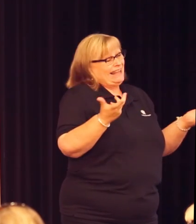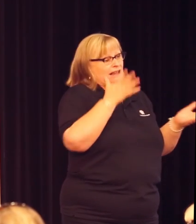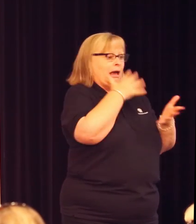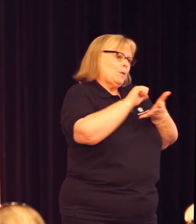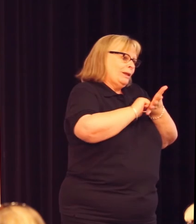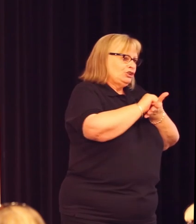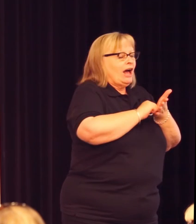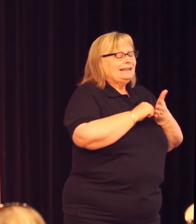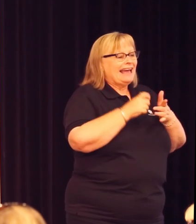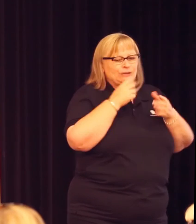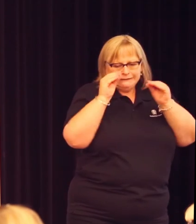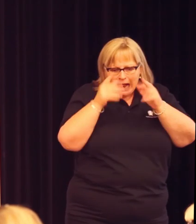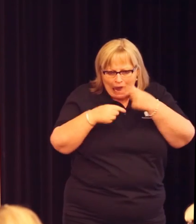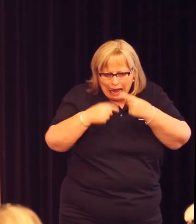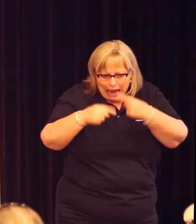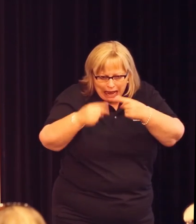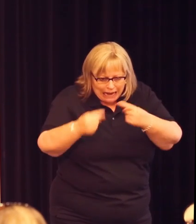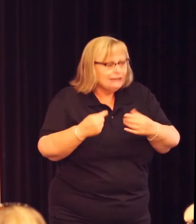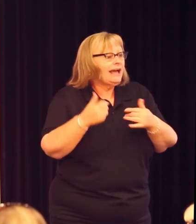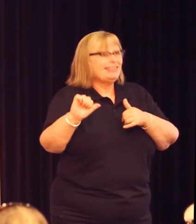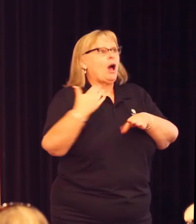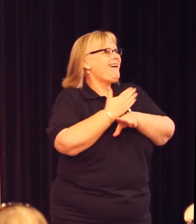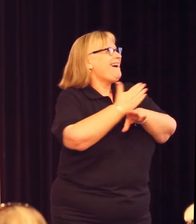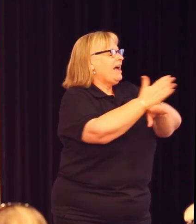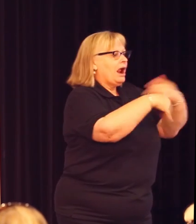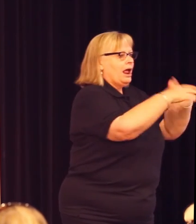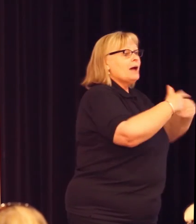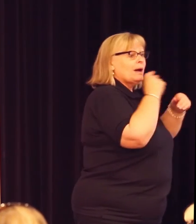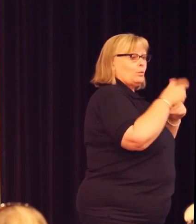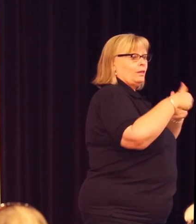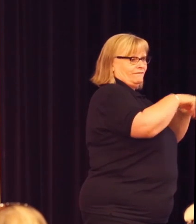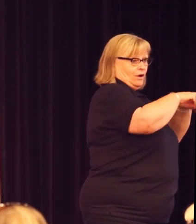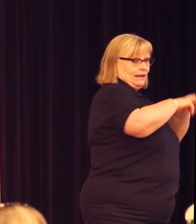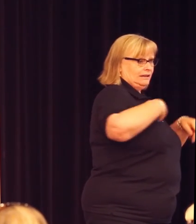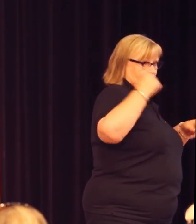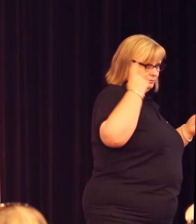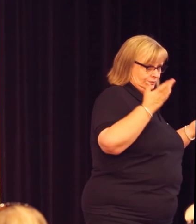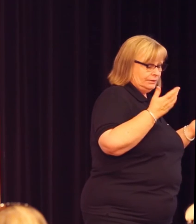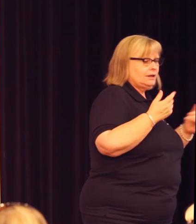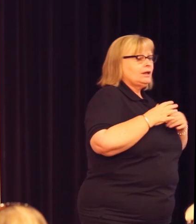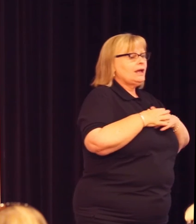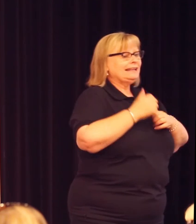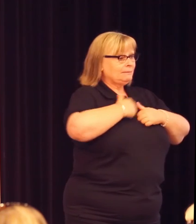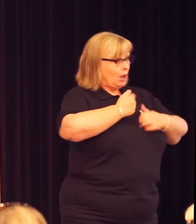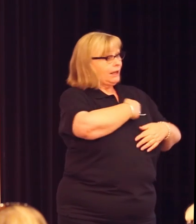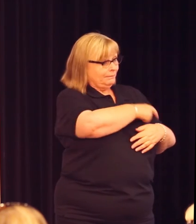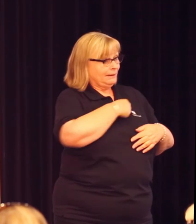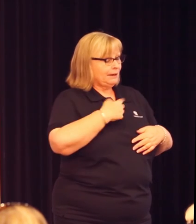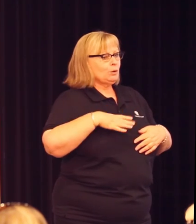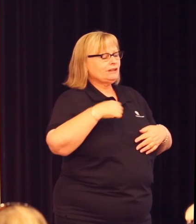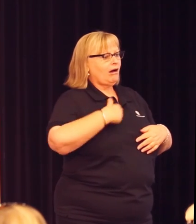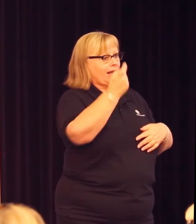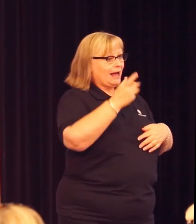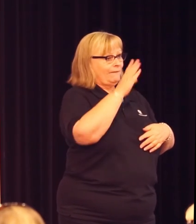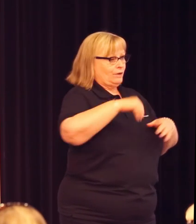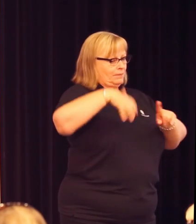He's had to come up to speed and work on this, but of course, absolutely, and it's my commitment because I come from a